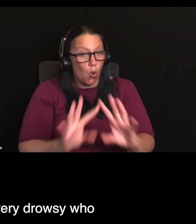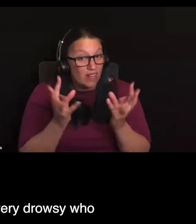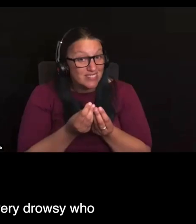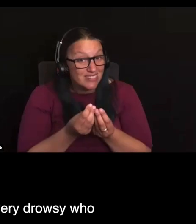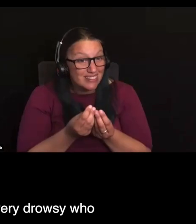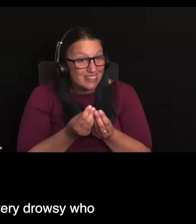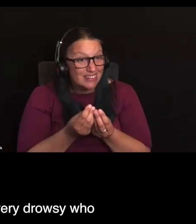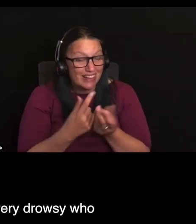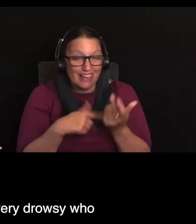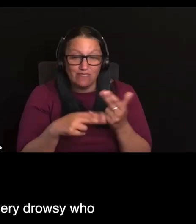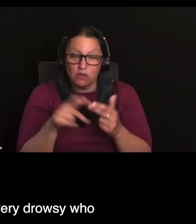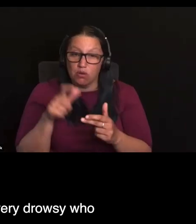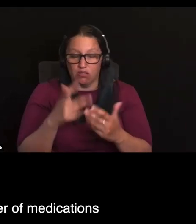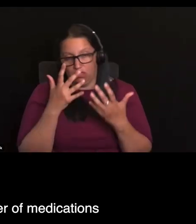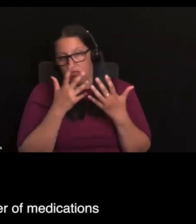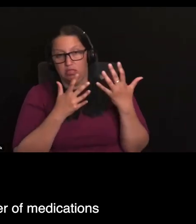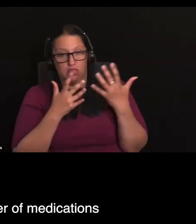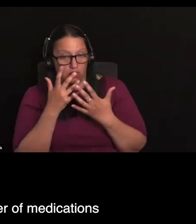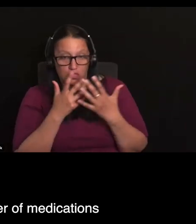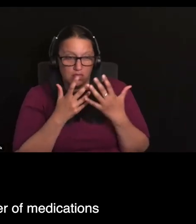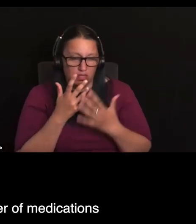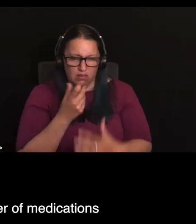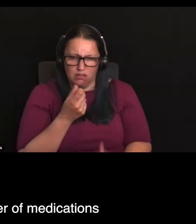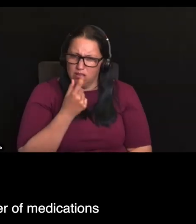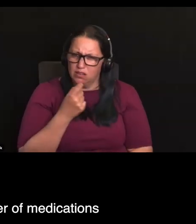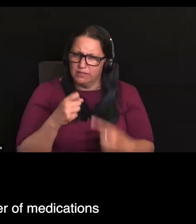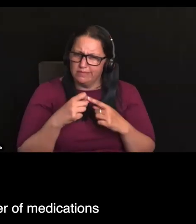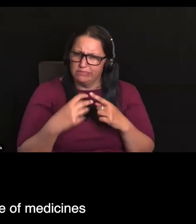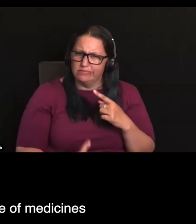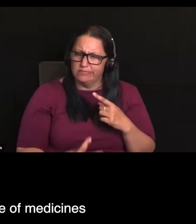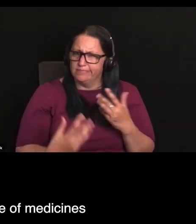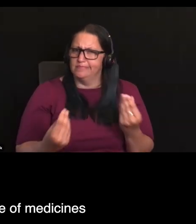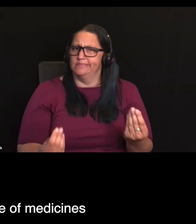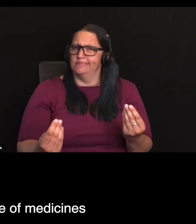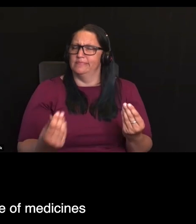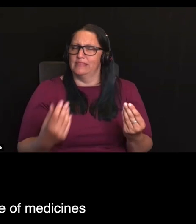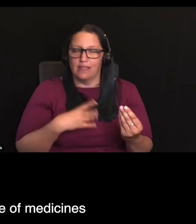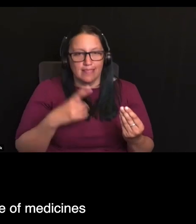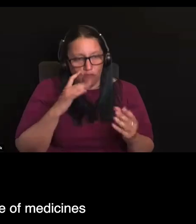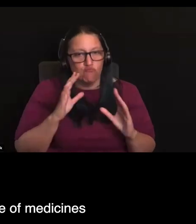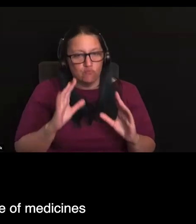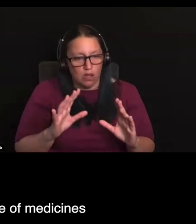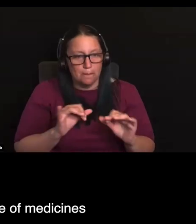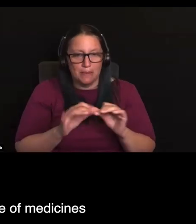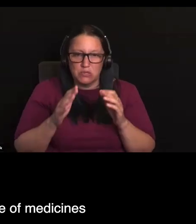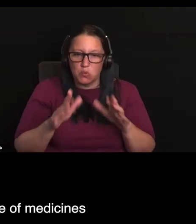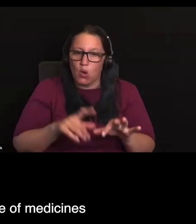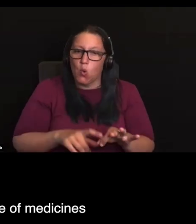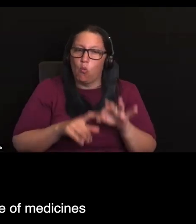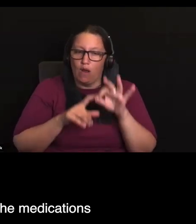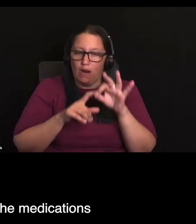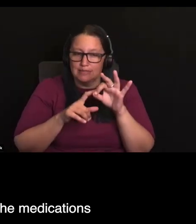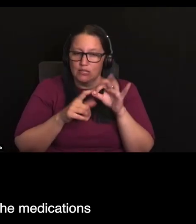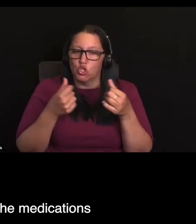You've got somebody who's very drowsy, who seems to be taking a large number of medications. They're looking at the quality use of